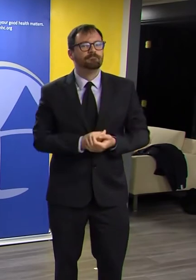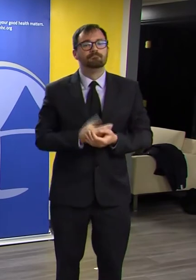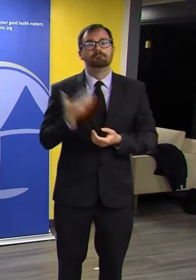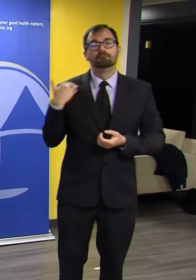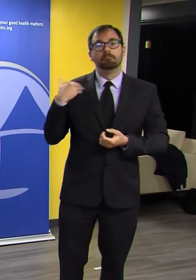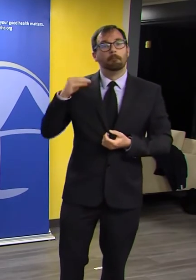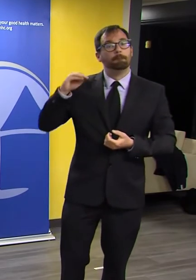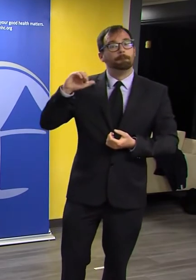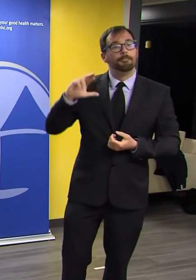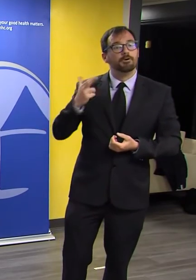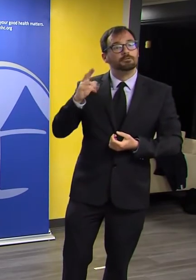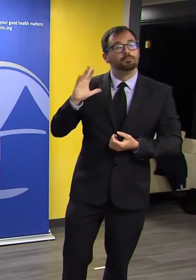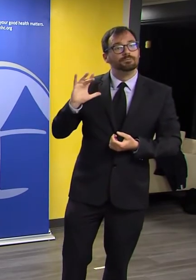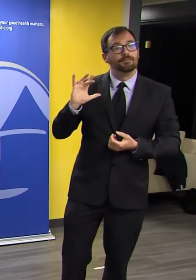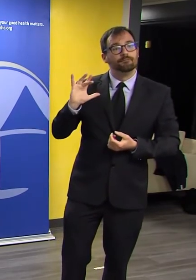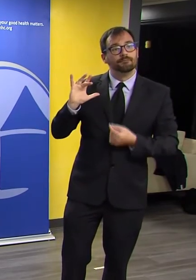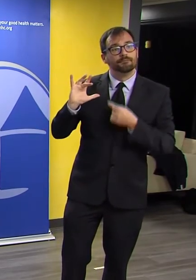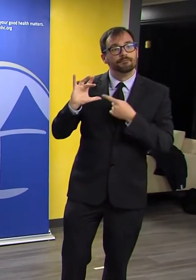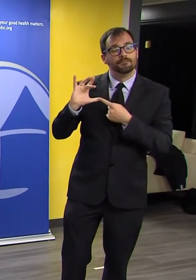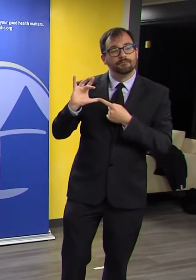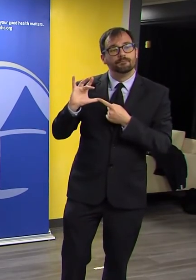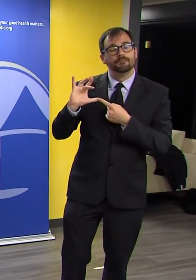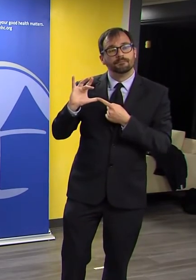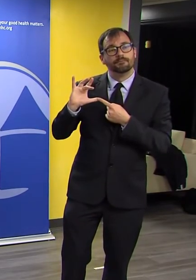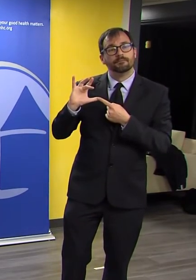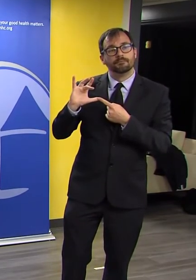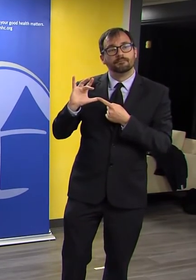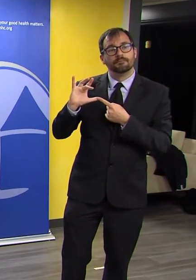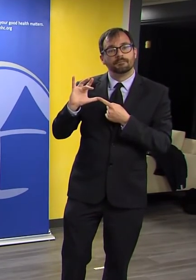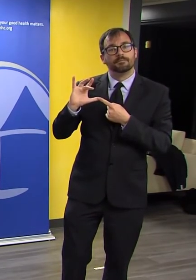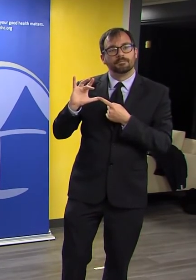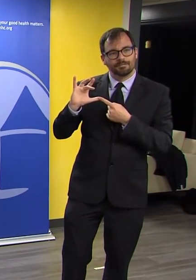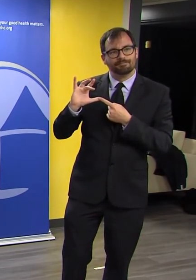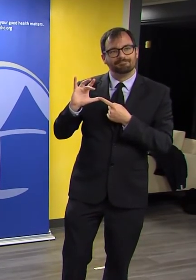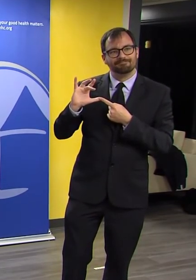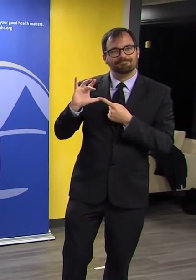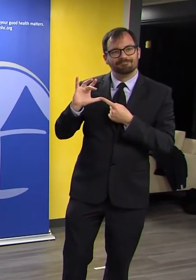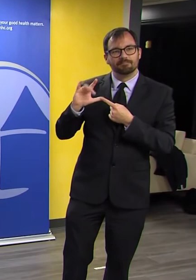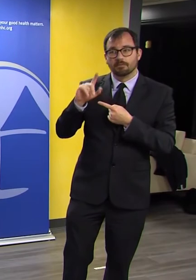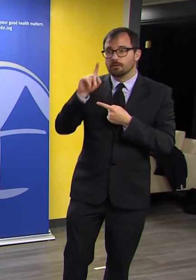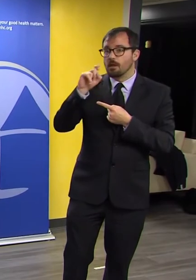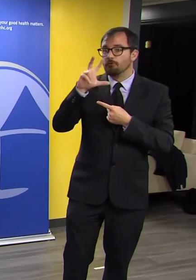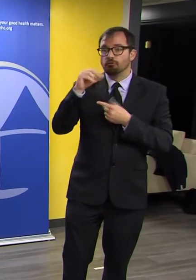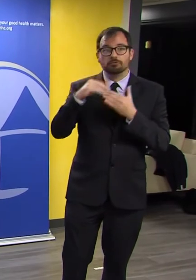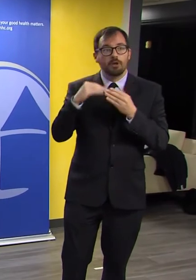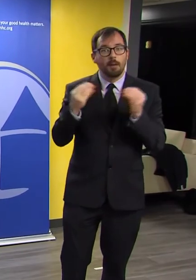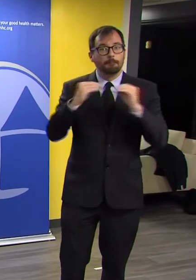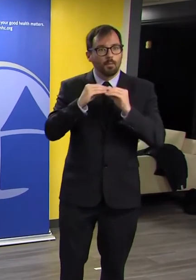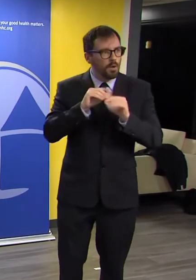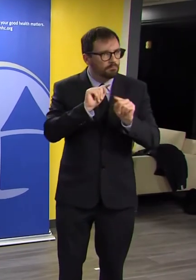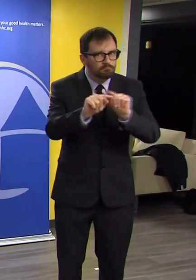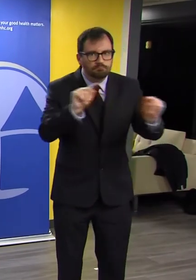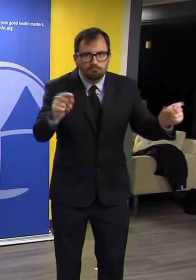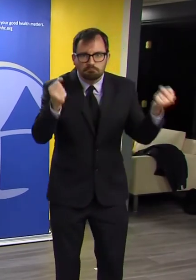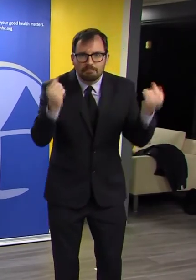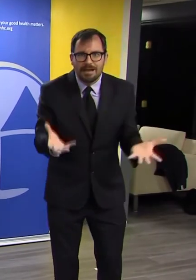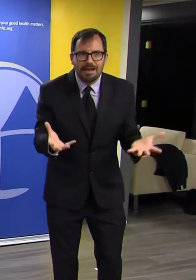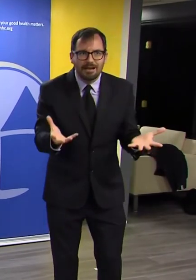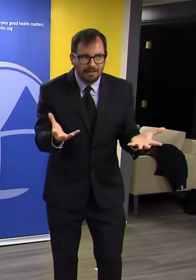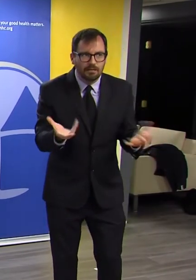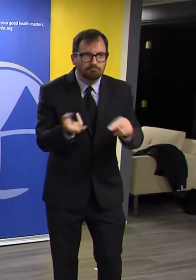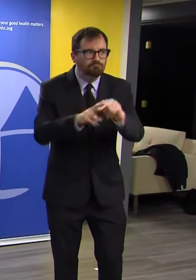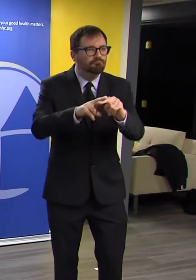in PEBT benefits for the month of February on their SNAP cards. To date, we have helped more than